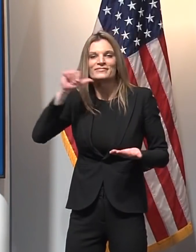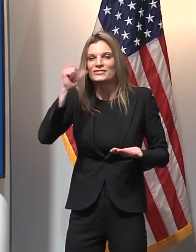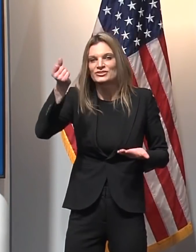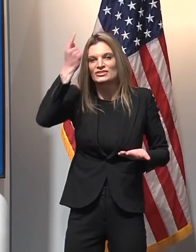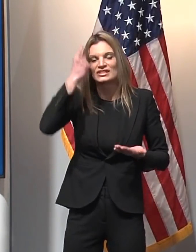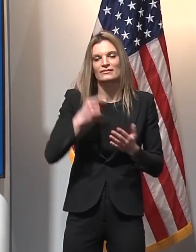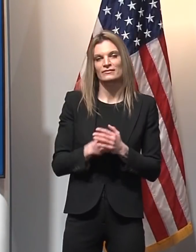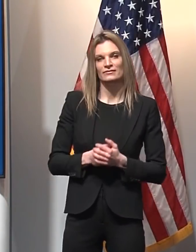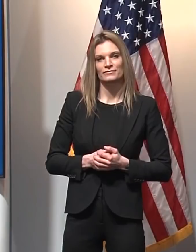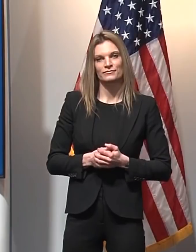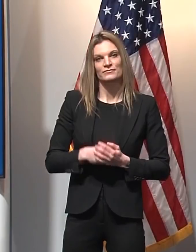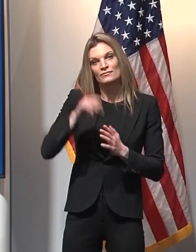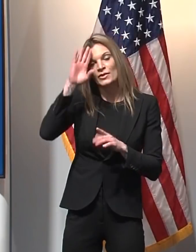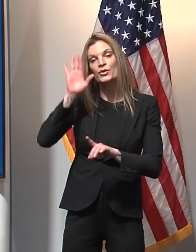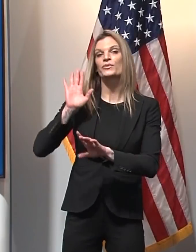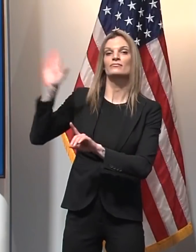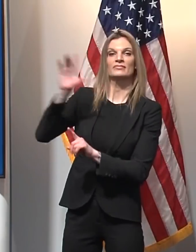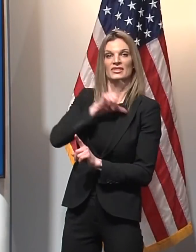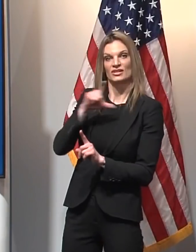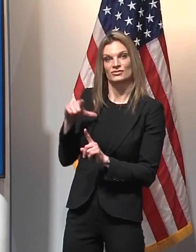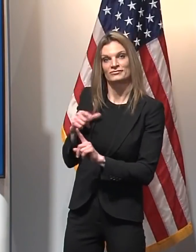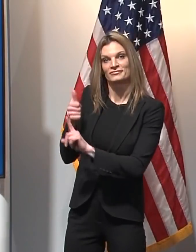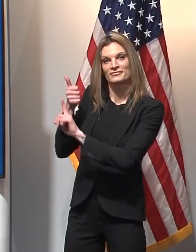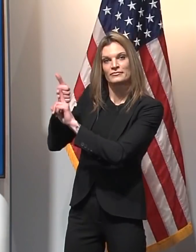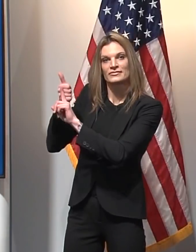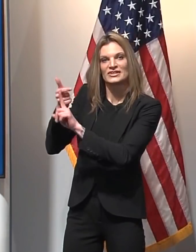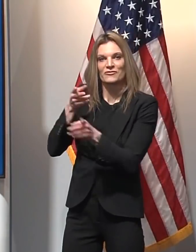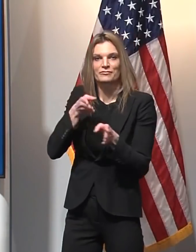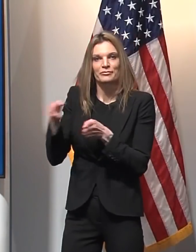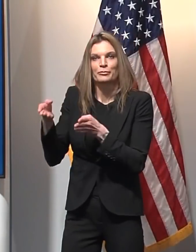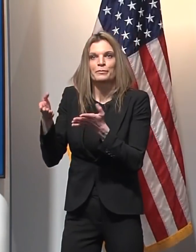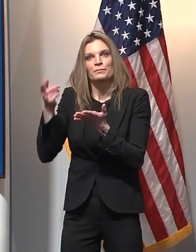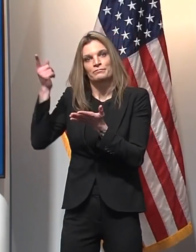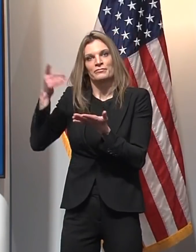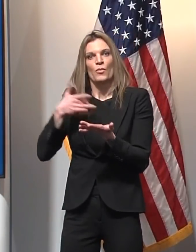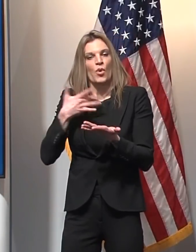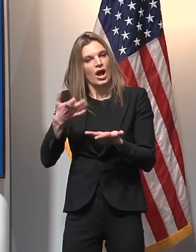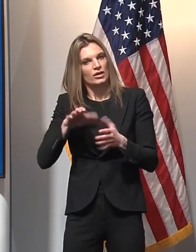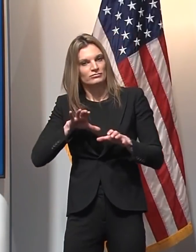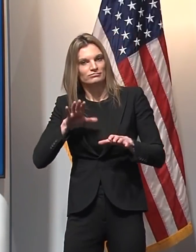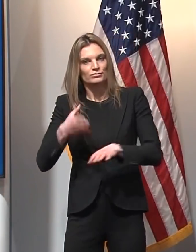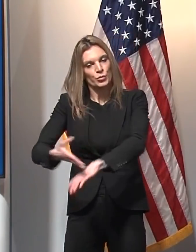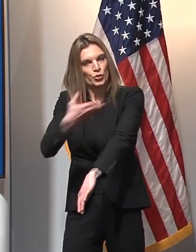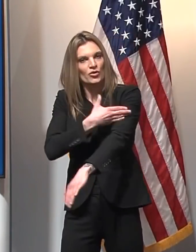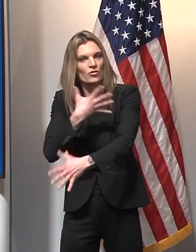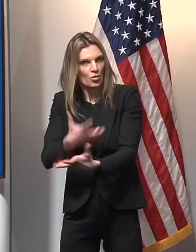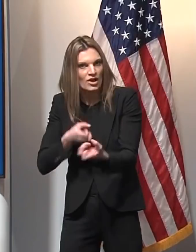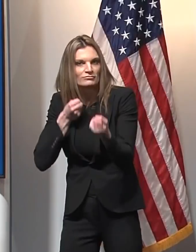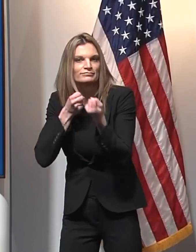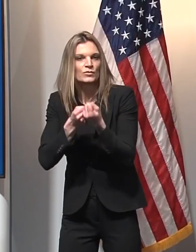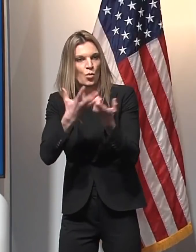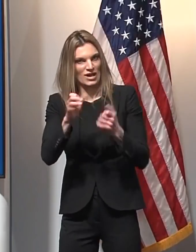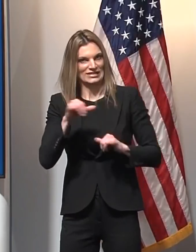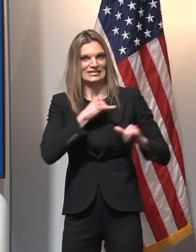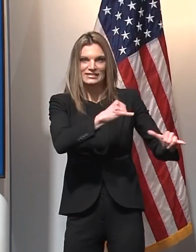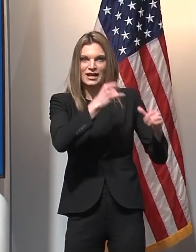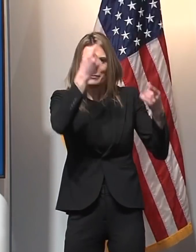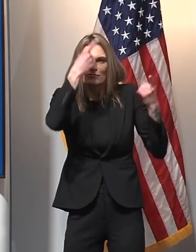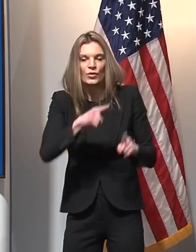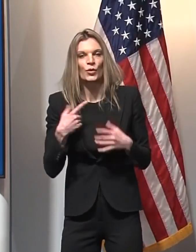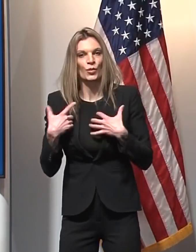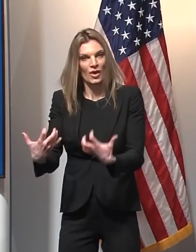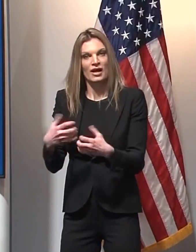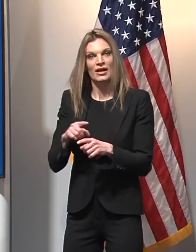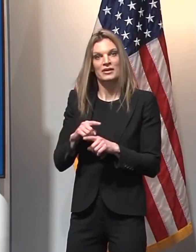I know that the legislature is trying to do a good job that they want. They say they want to accomplish the same goals that we have.